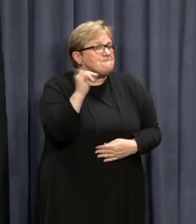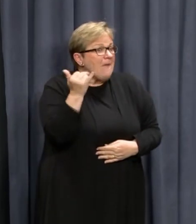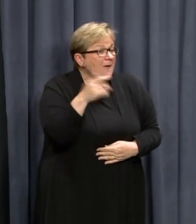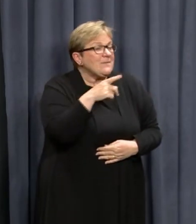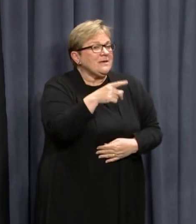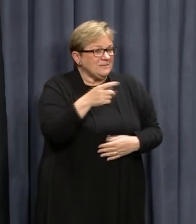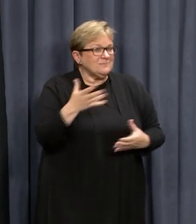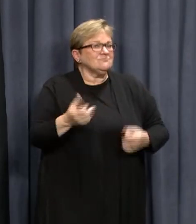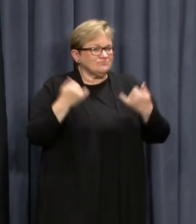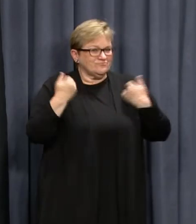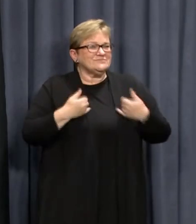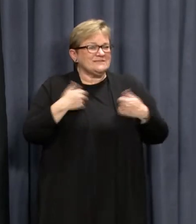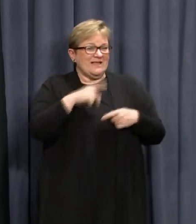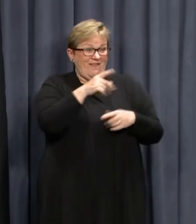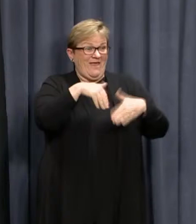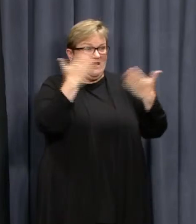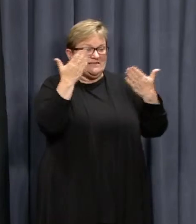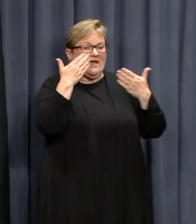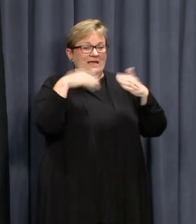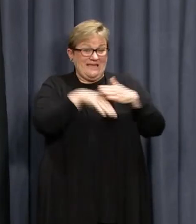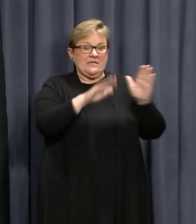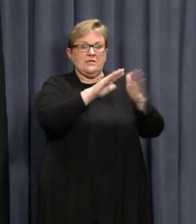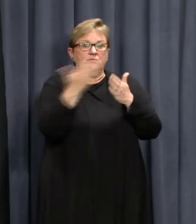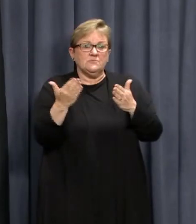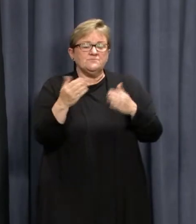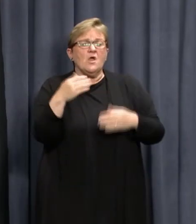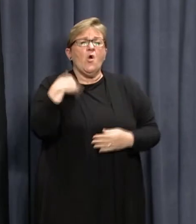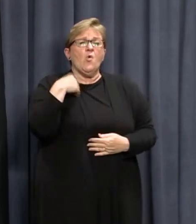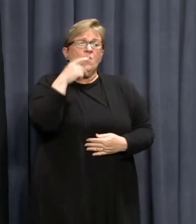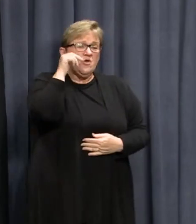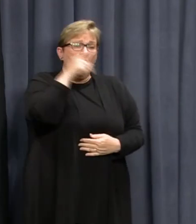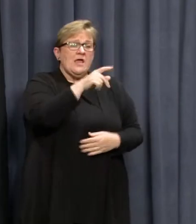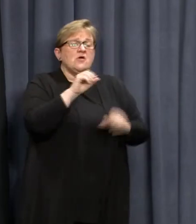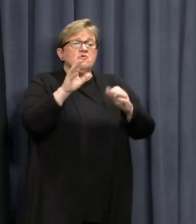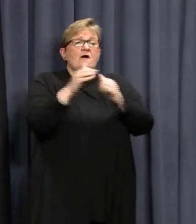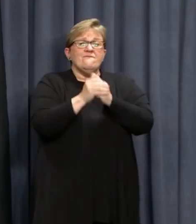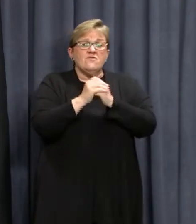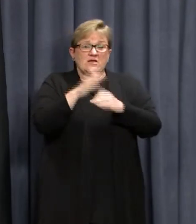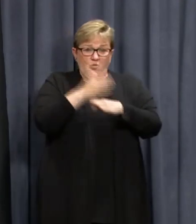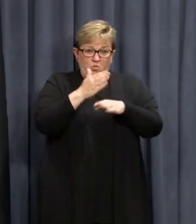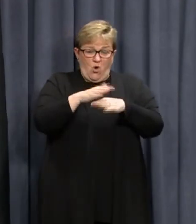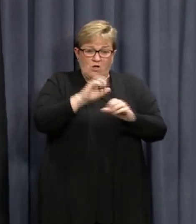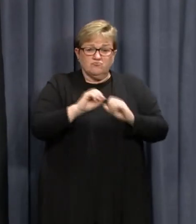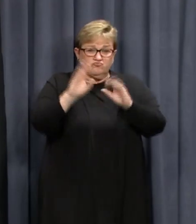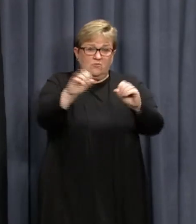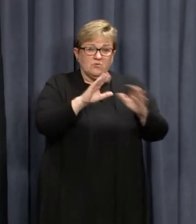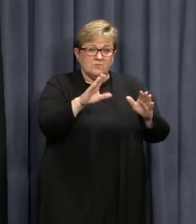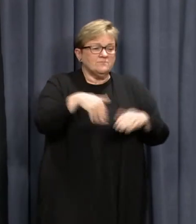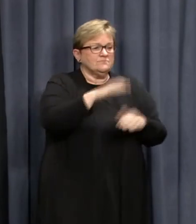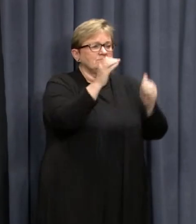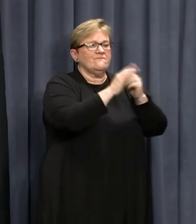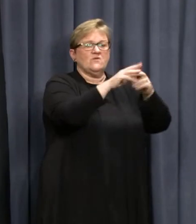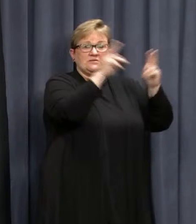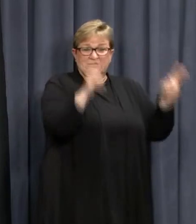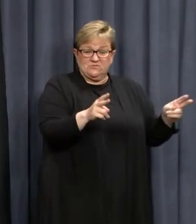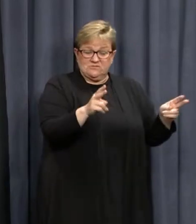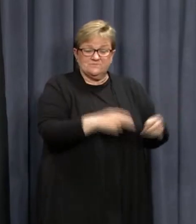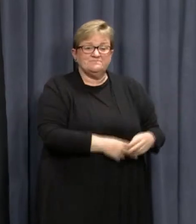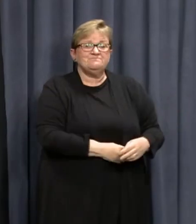infectious in the community. On this day, we understand he dropped friends off at their workplaces and went to a friend's house.